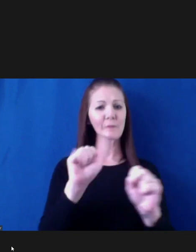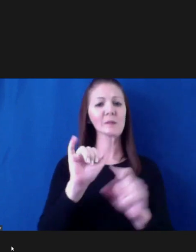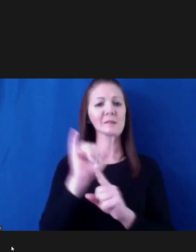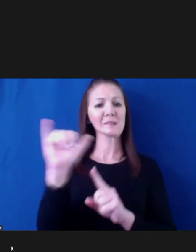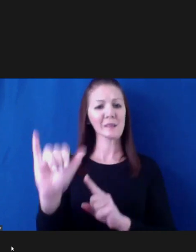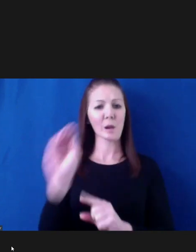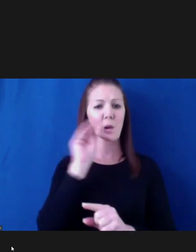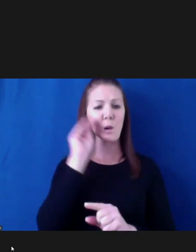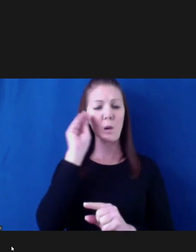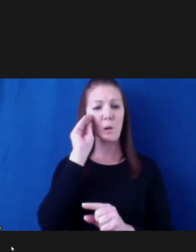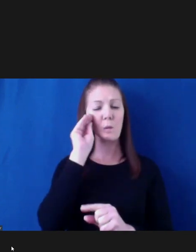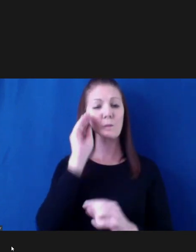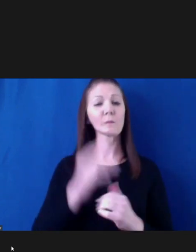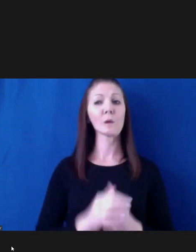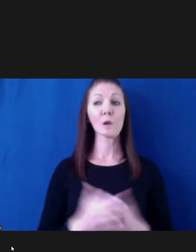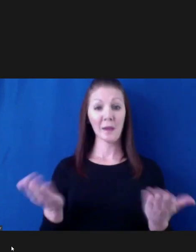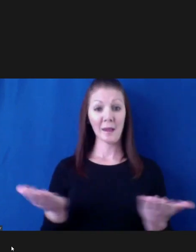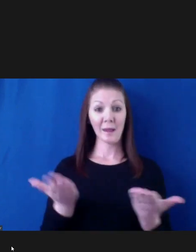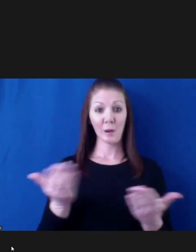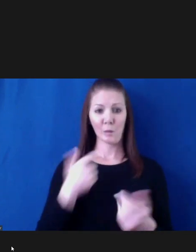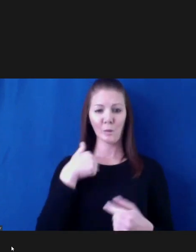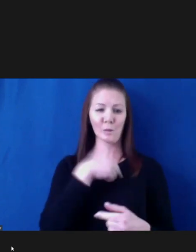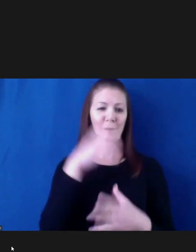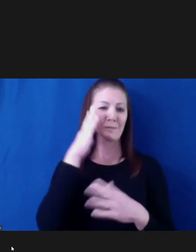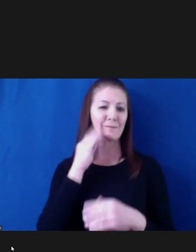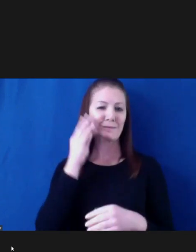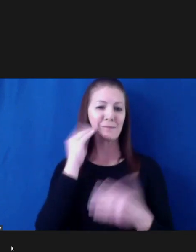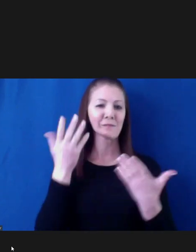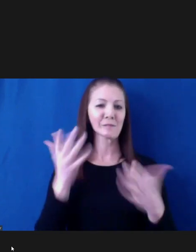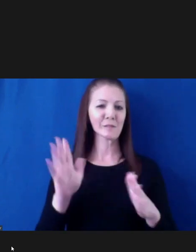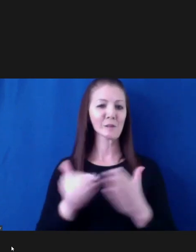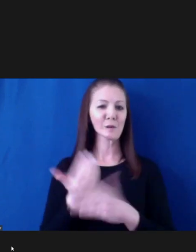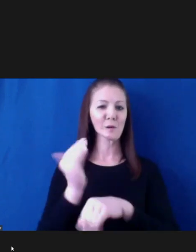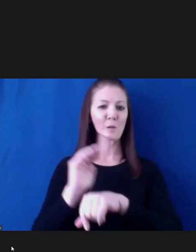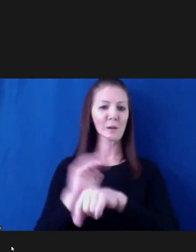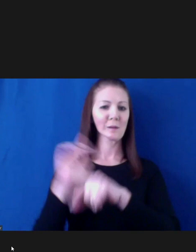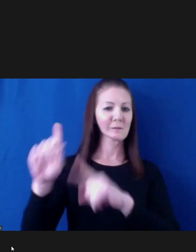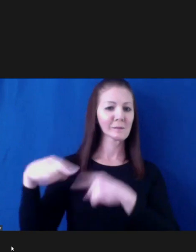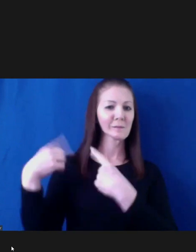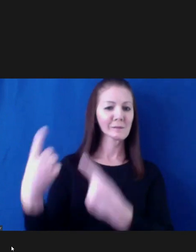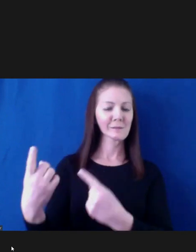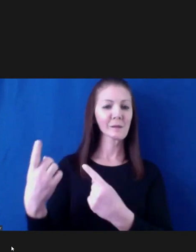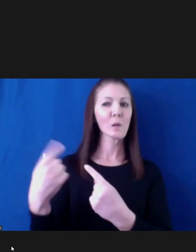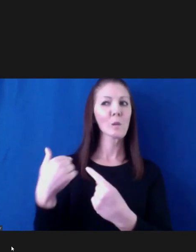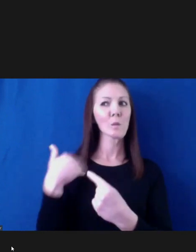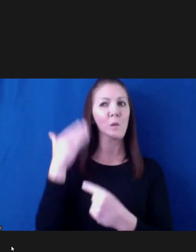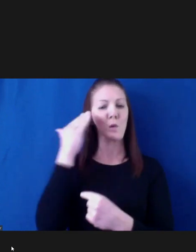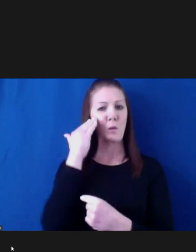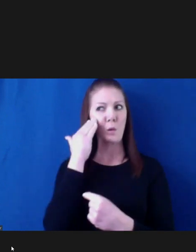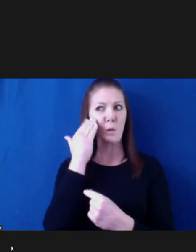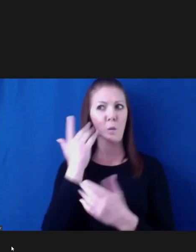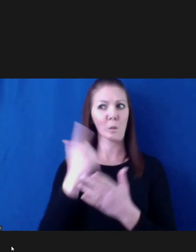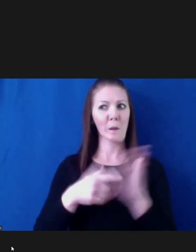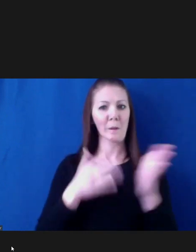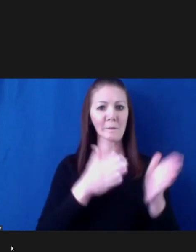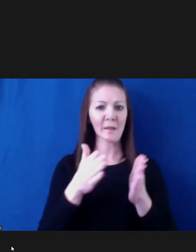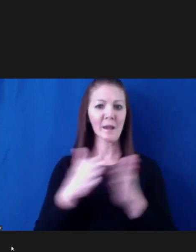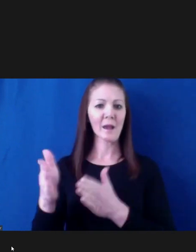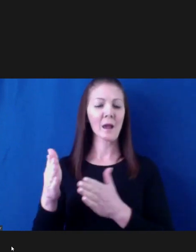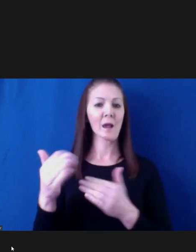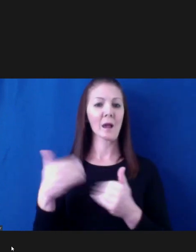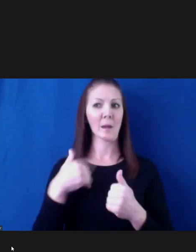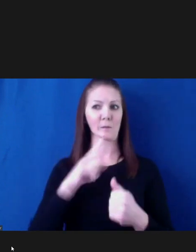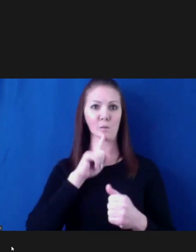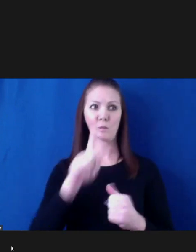I've to tell you, I've just been extraordinarily impressed with the folks in the EOC, meeting all the folks who are going to be out there and are out there